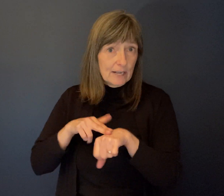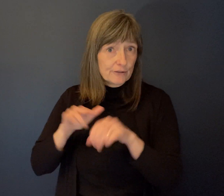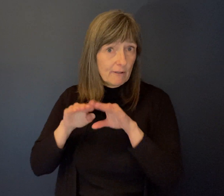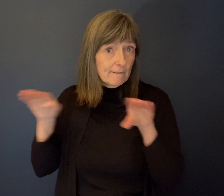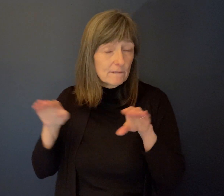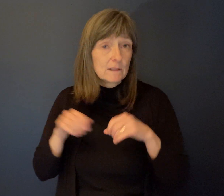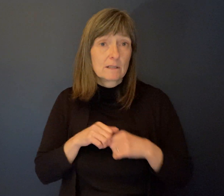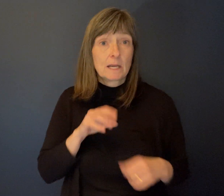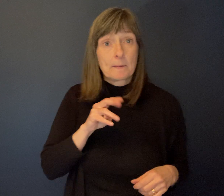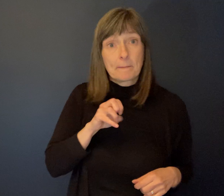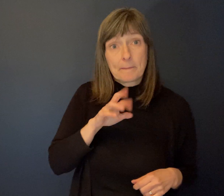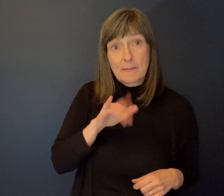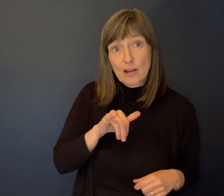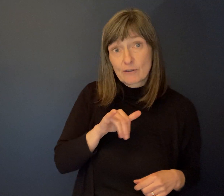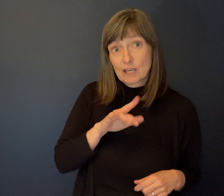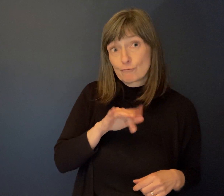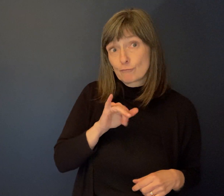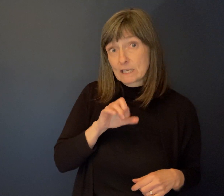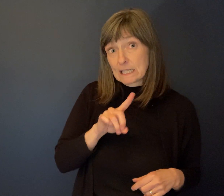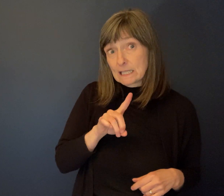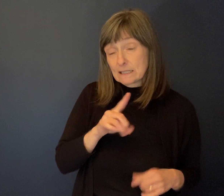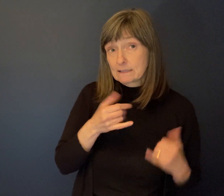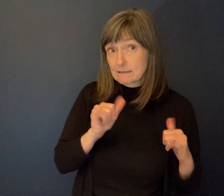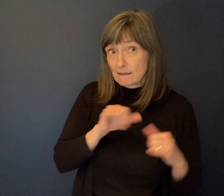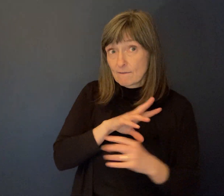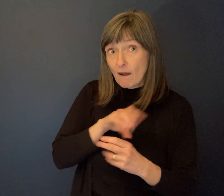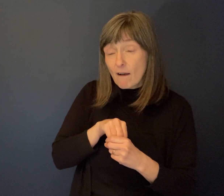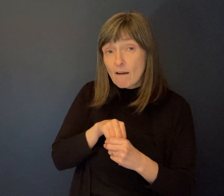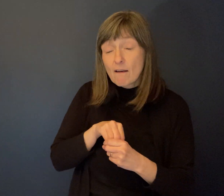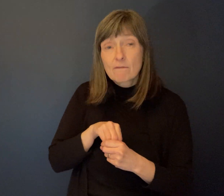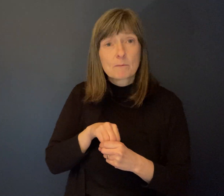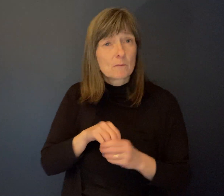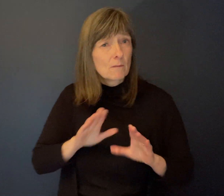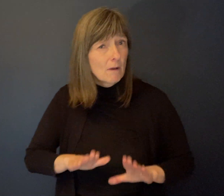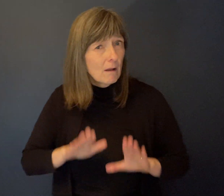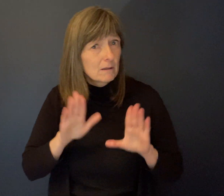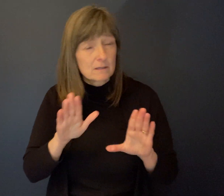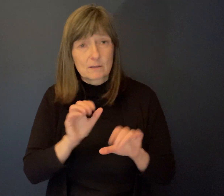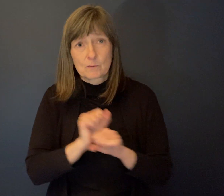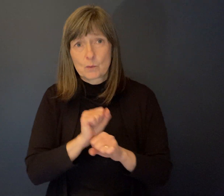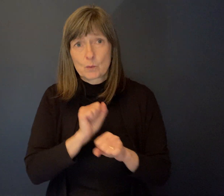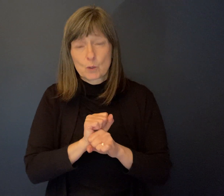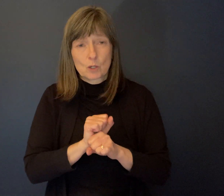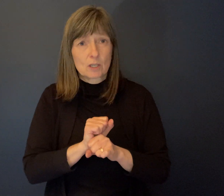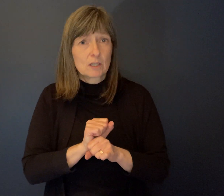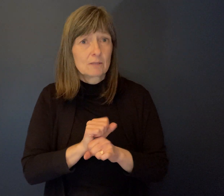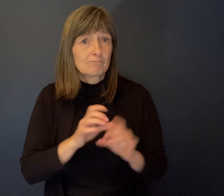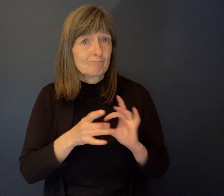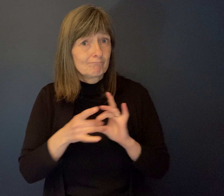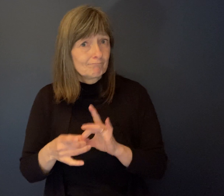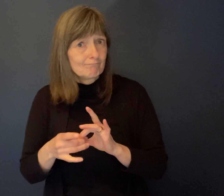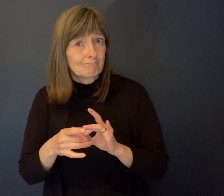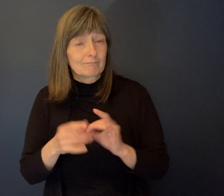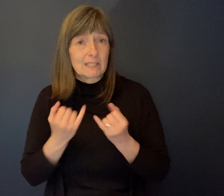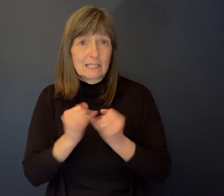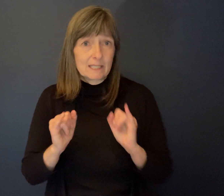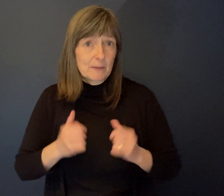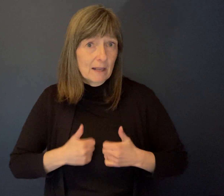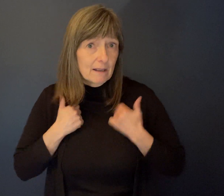is still thankfully involved with things today, but she was just an amazing work around the whole issue of independent living resource centers and so much more beyond